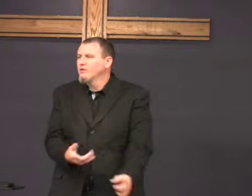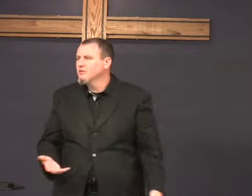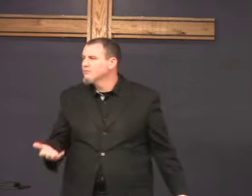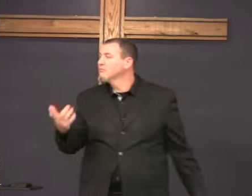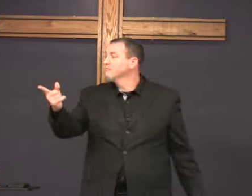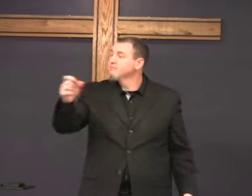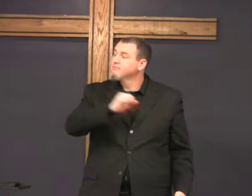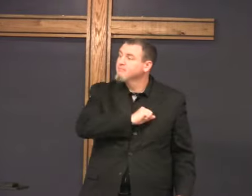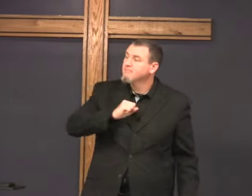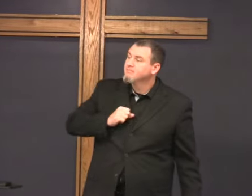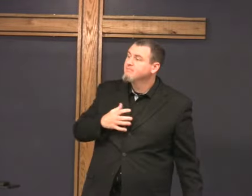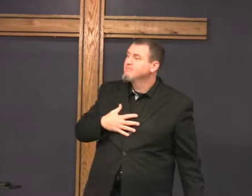what's the point